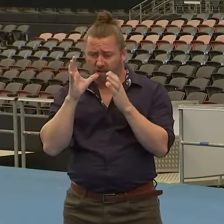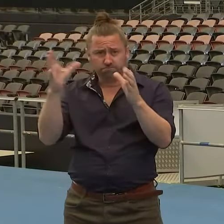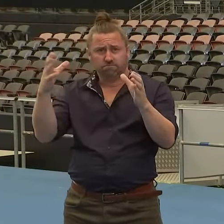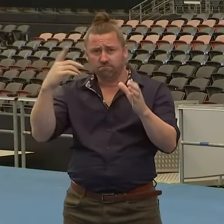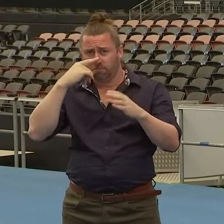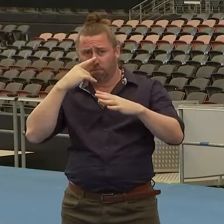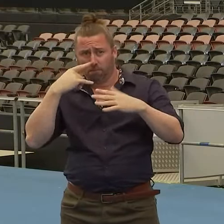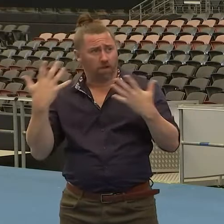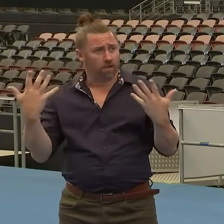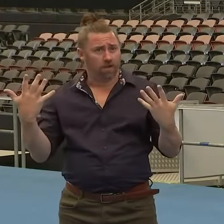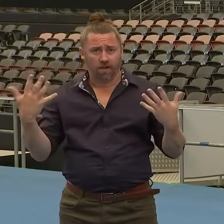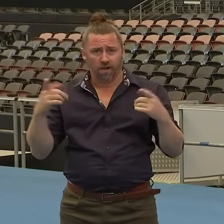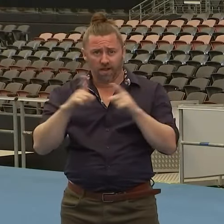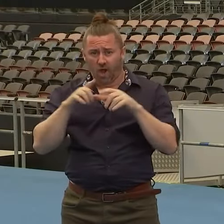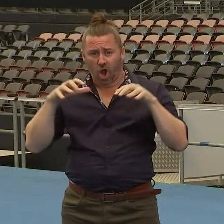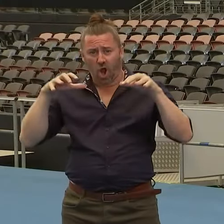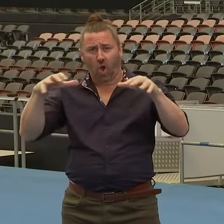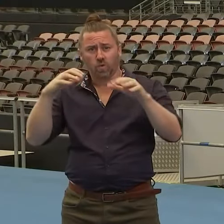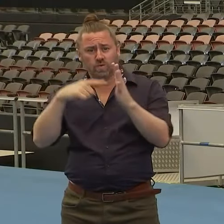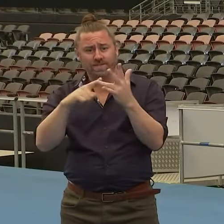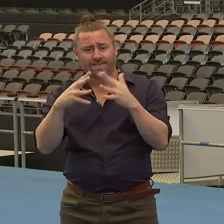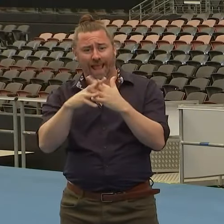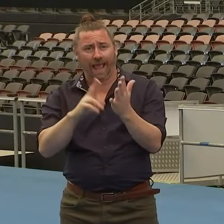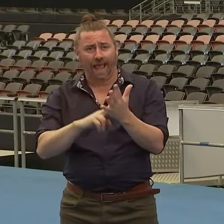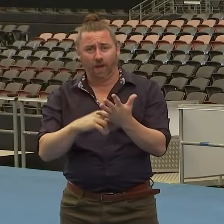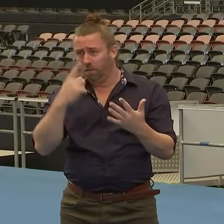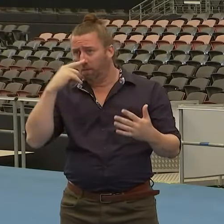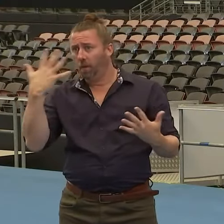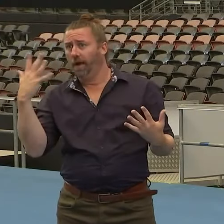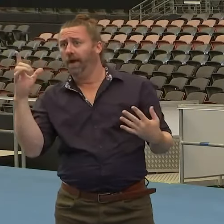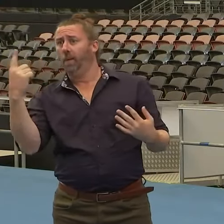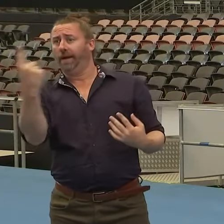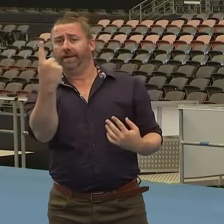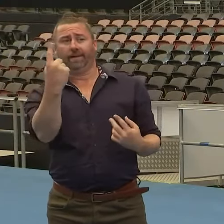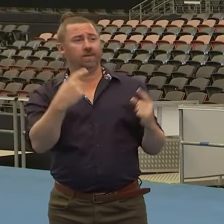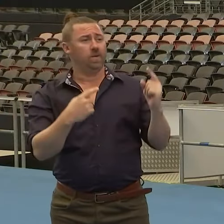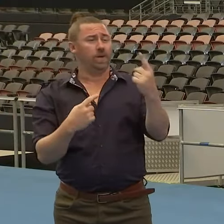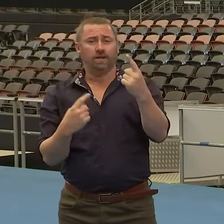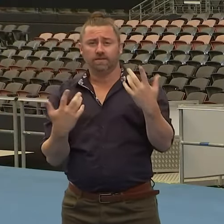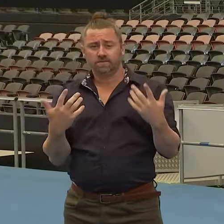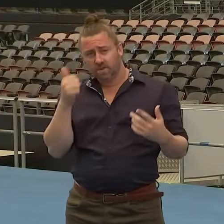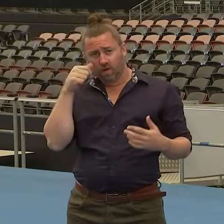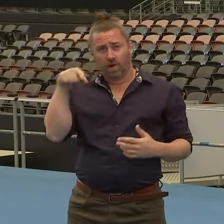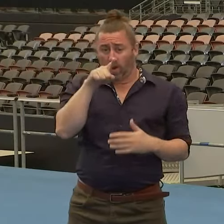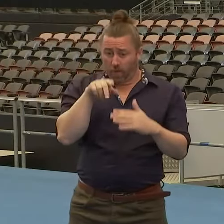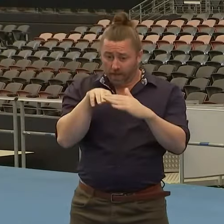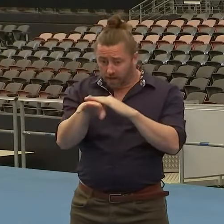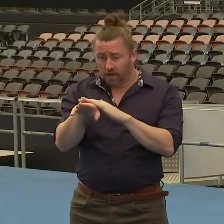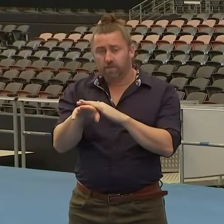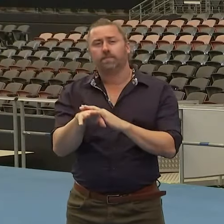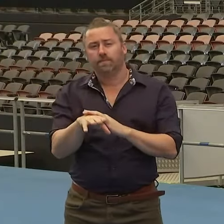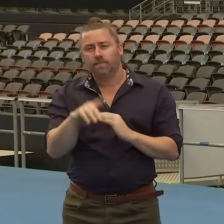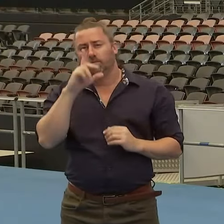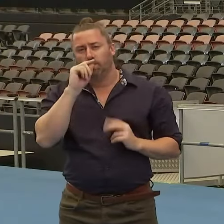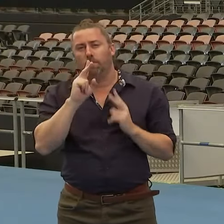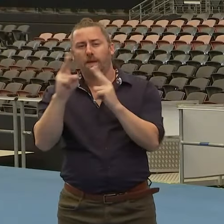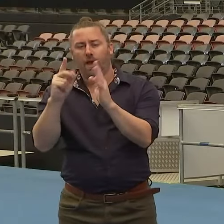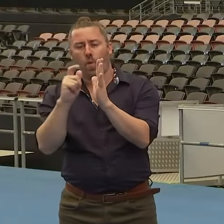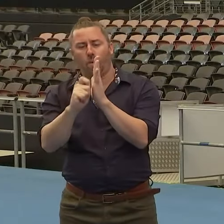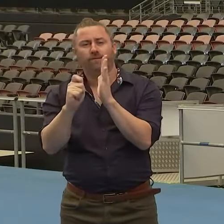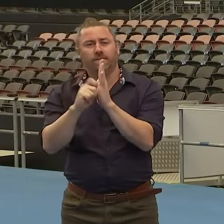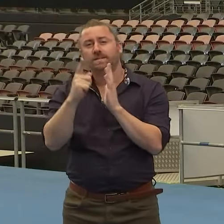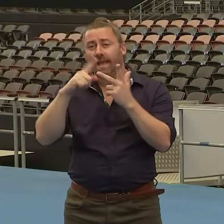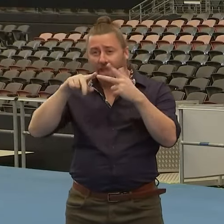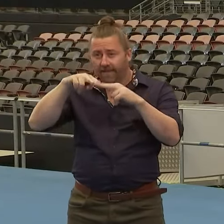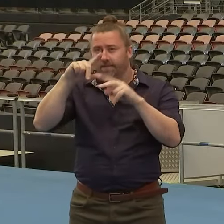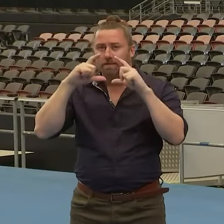So, you know, as long as you are wearing masks indoors, it is safe to gradually return back to work.